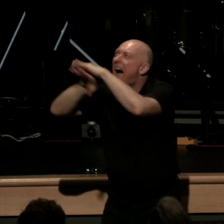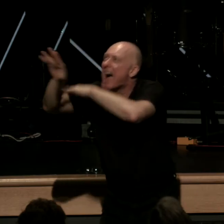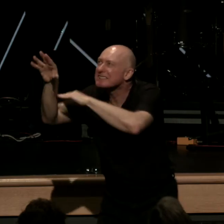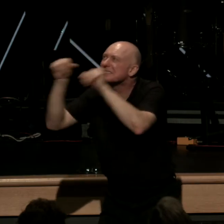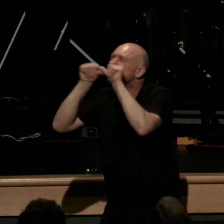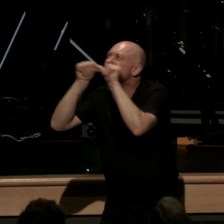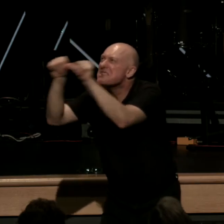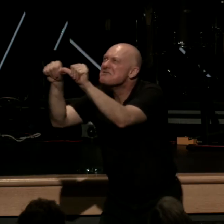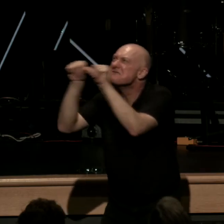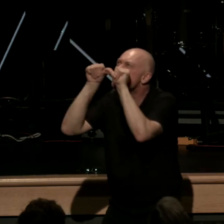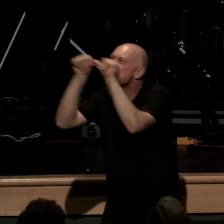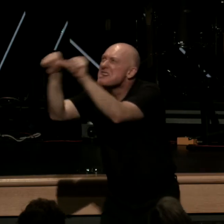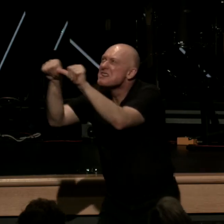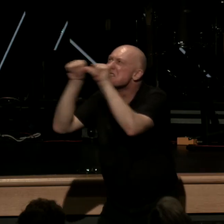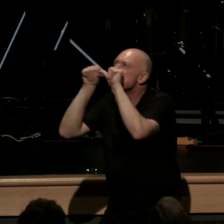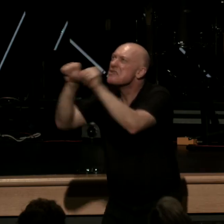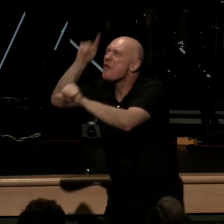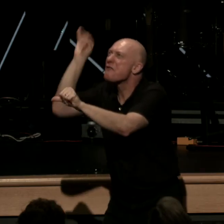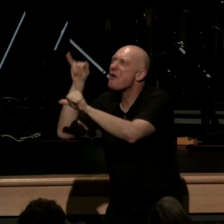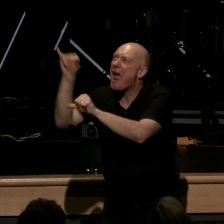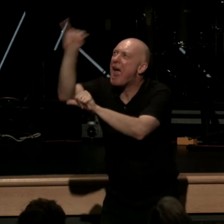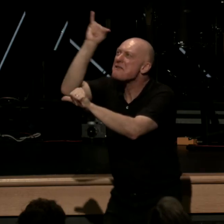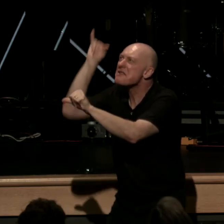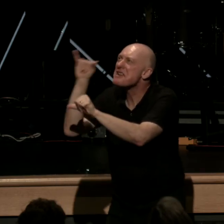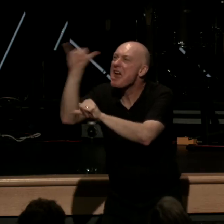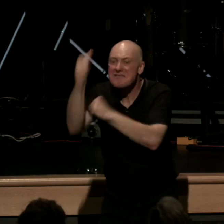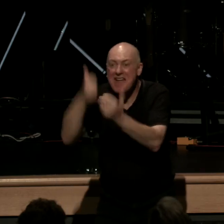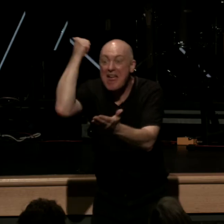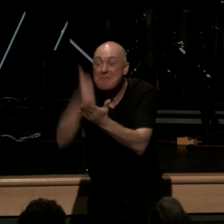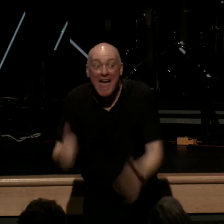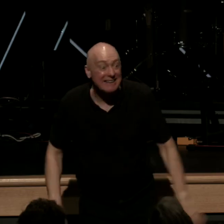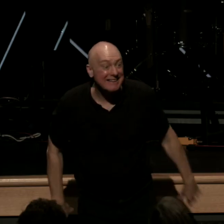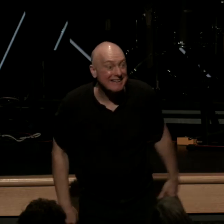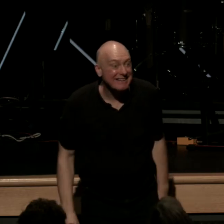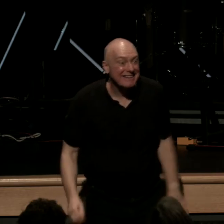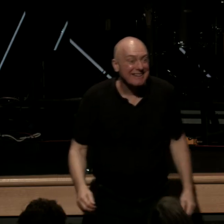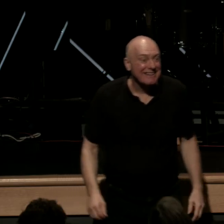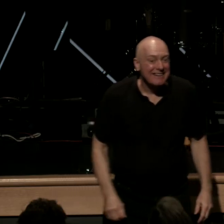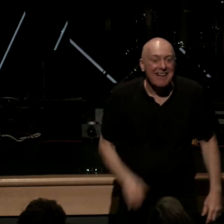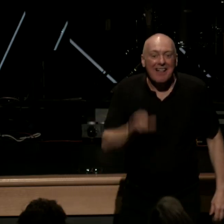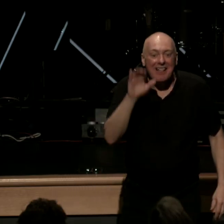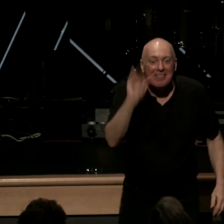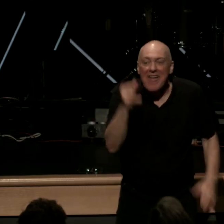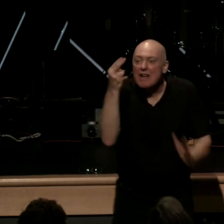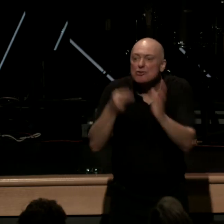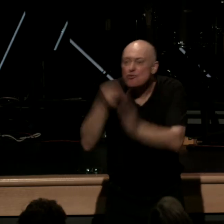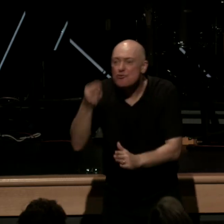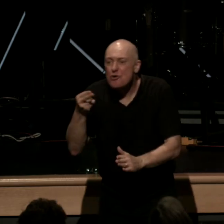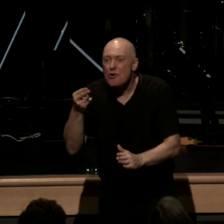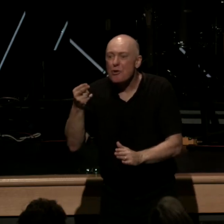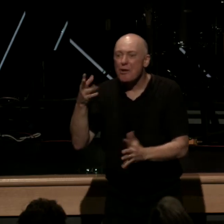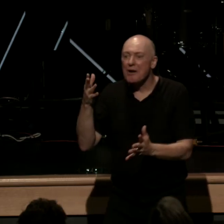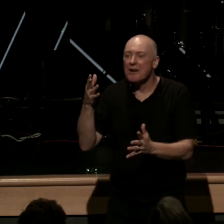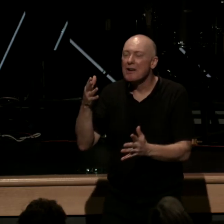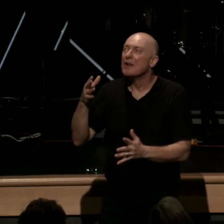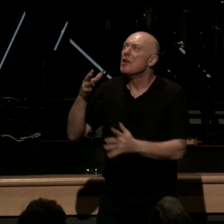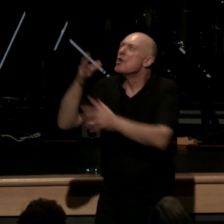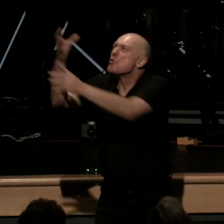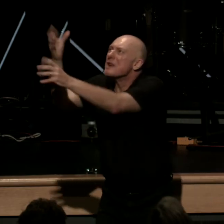in grace forever and ever amen this is the reality of solo gratia received by solo